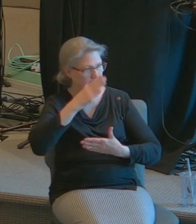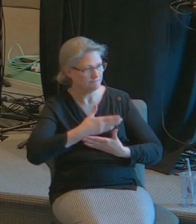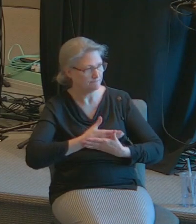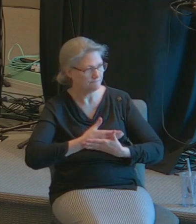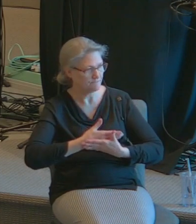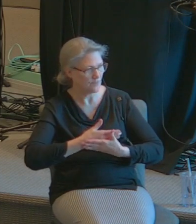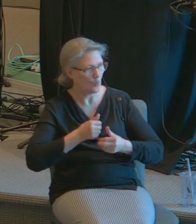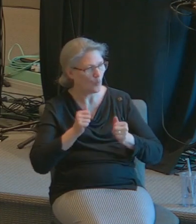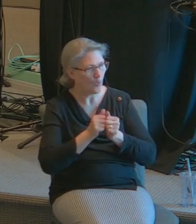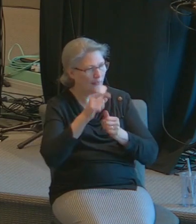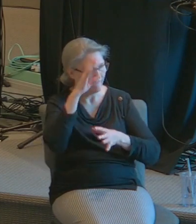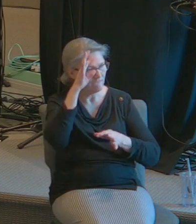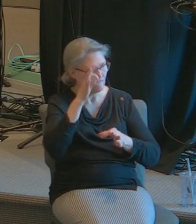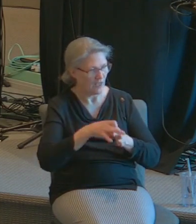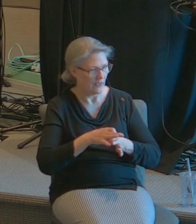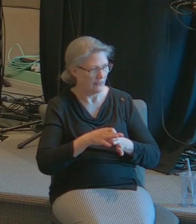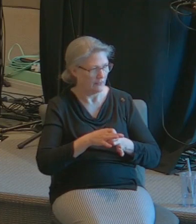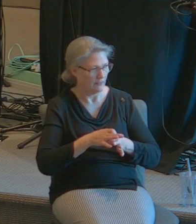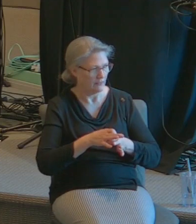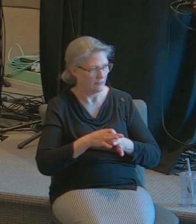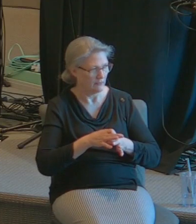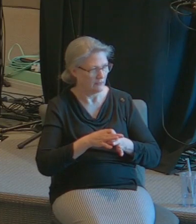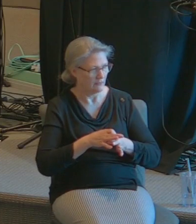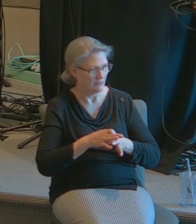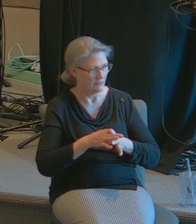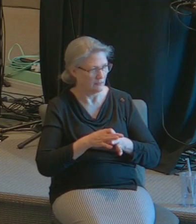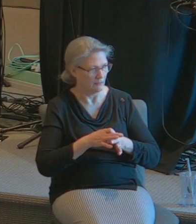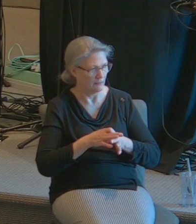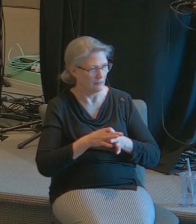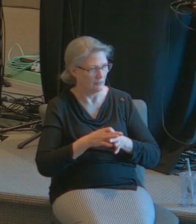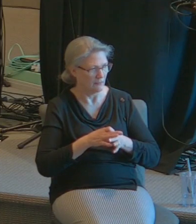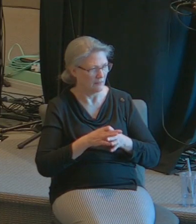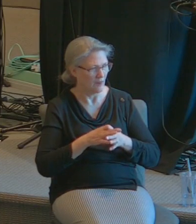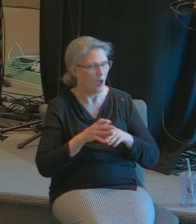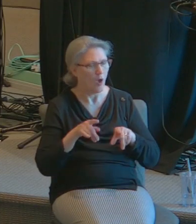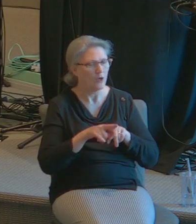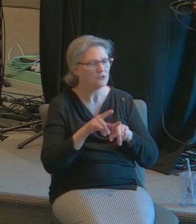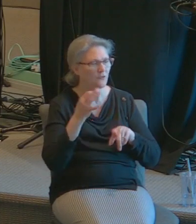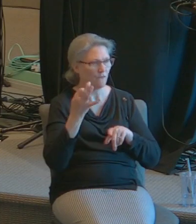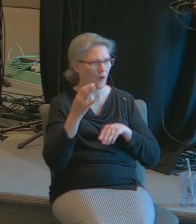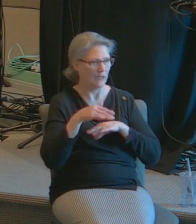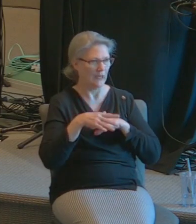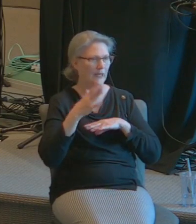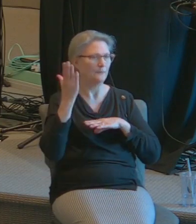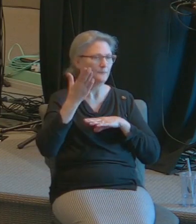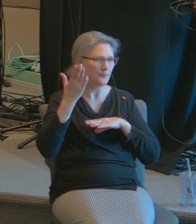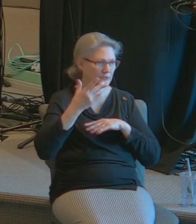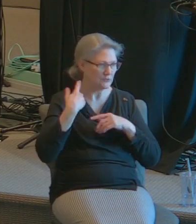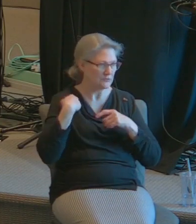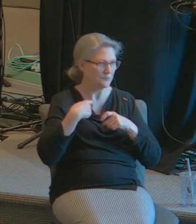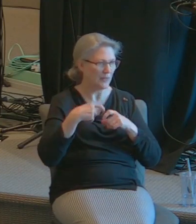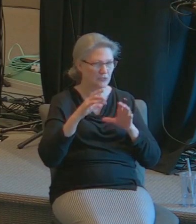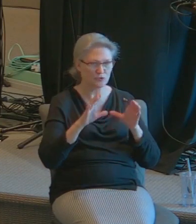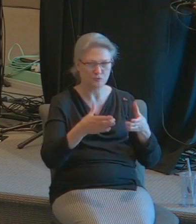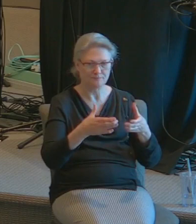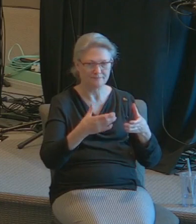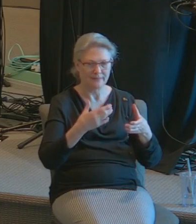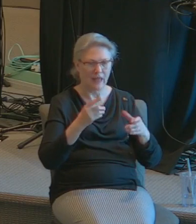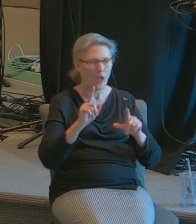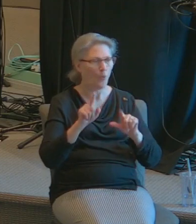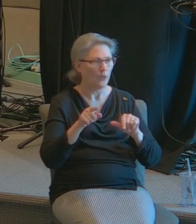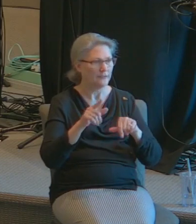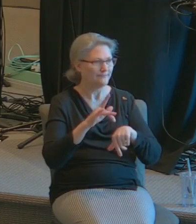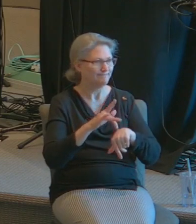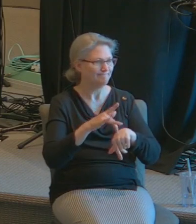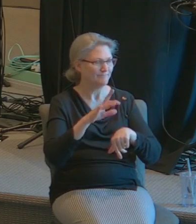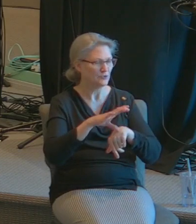I also talked to the Spanish the other night I was visiting in the church of